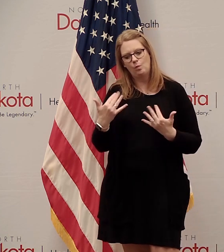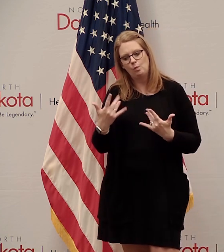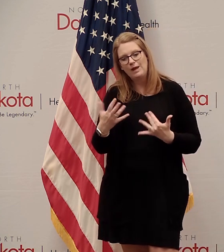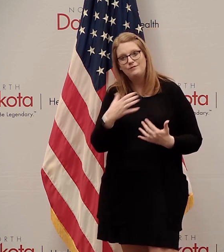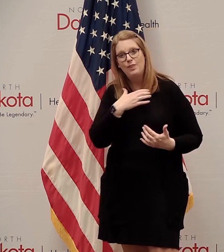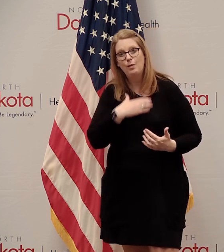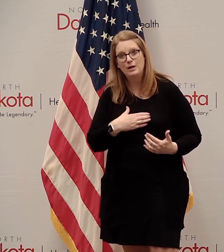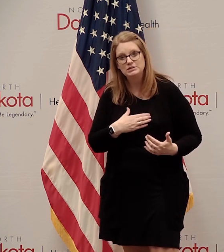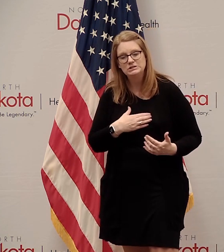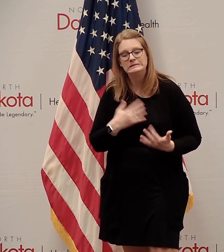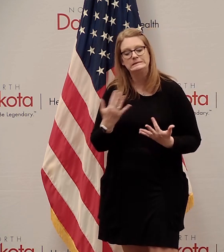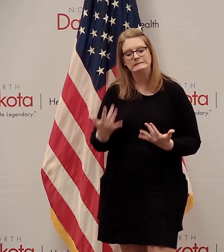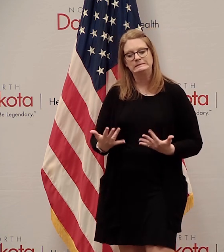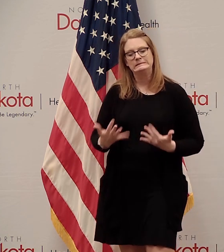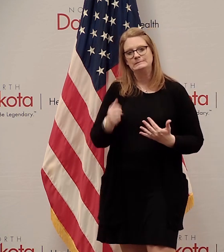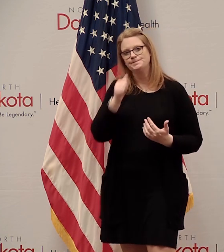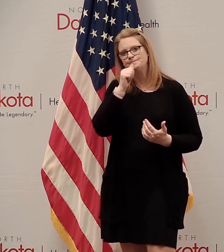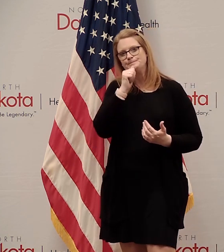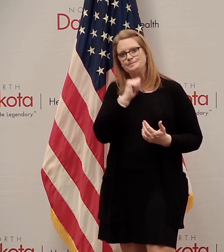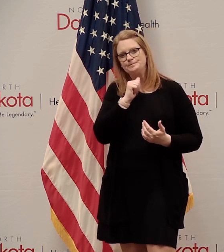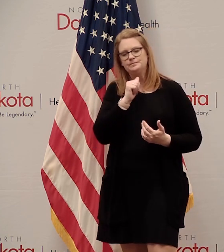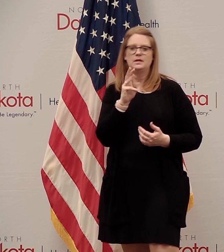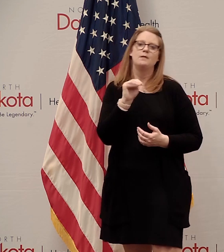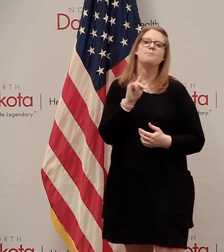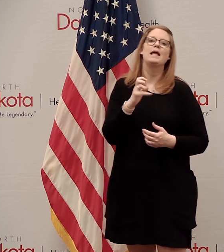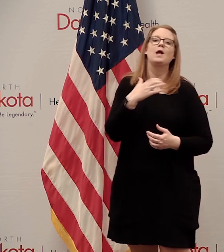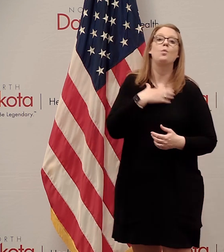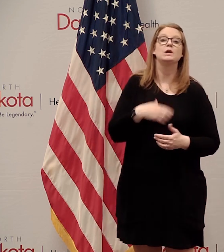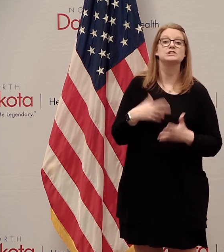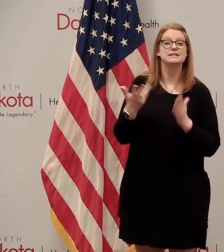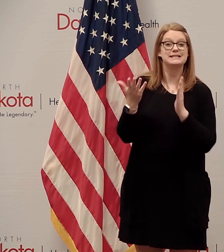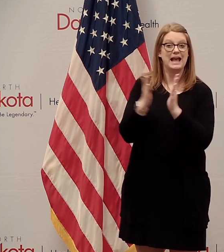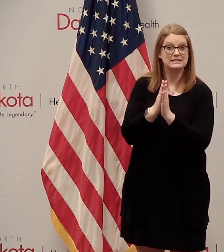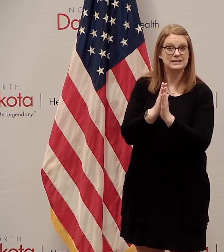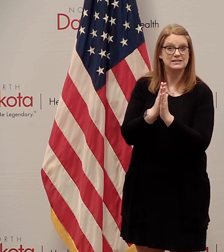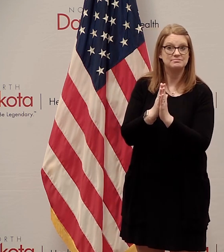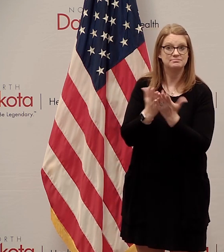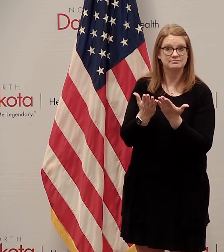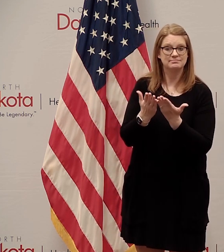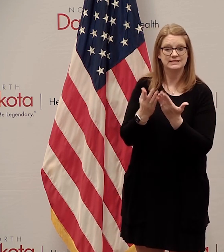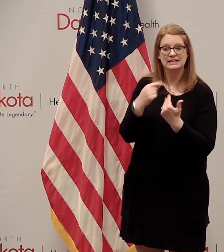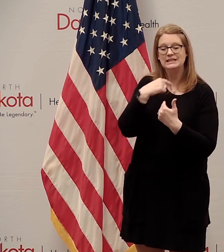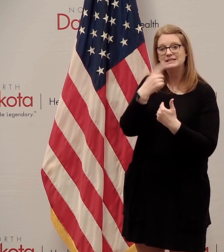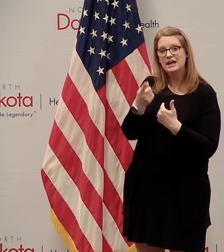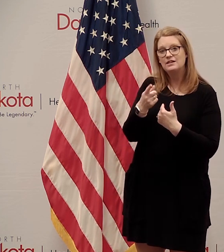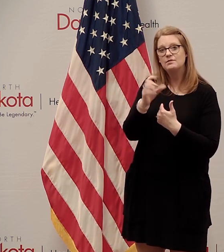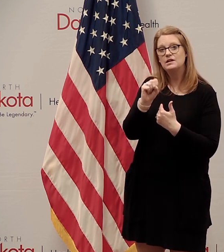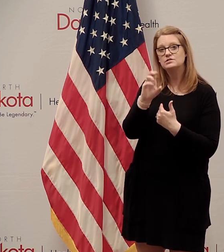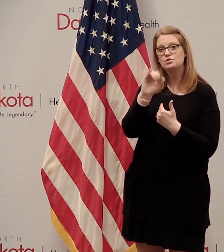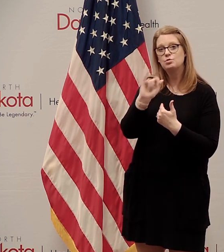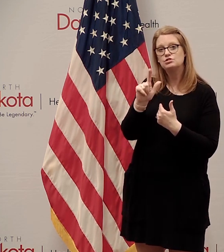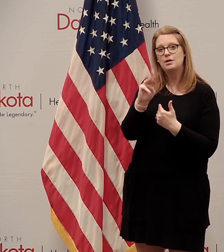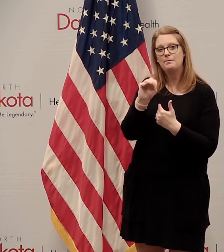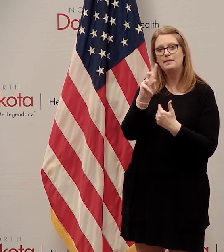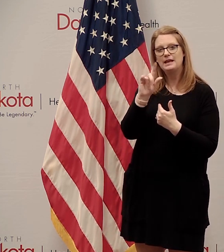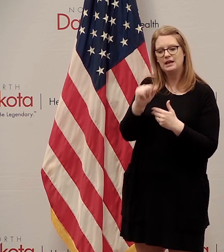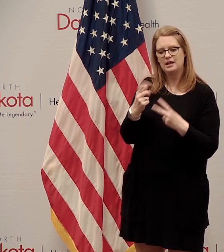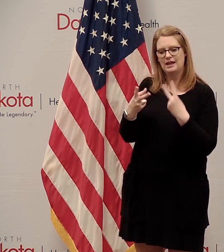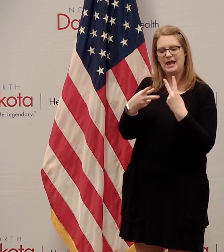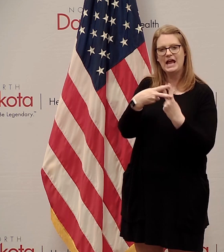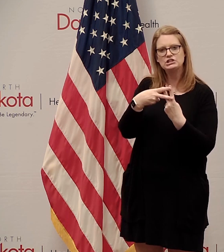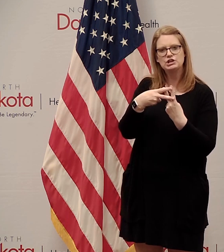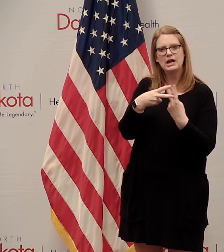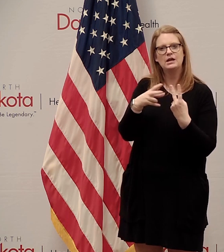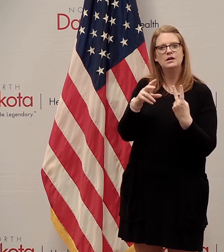true during this pandemic, make a wish is asking you to share a message of hope on your social media channel using the hashtag